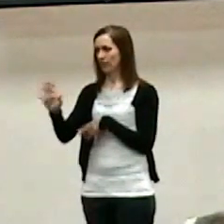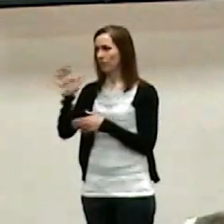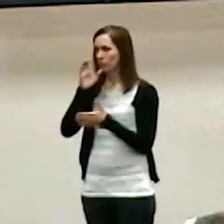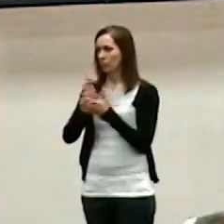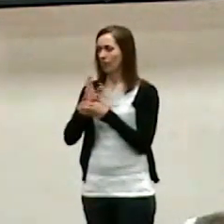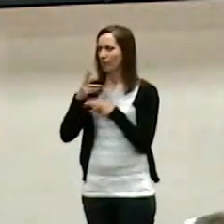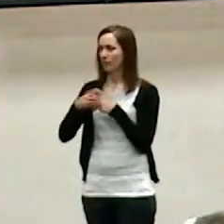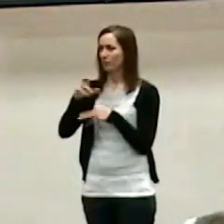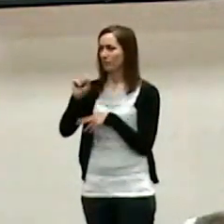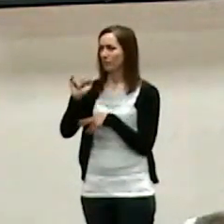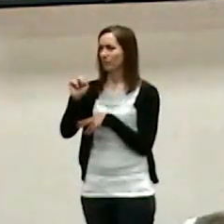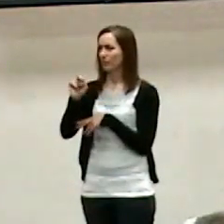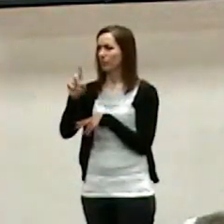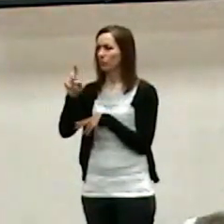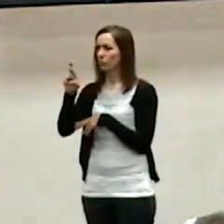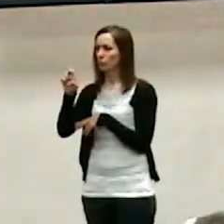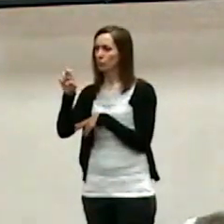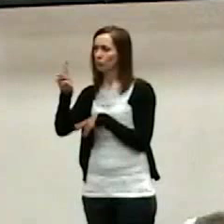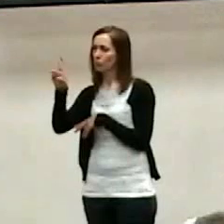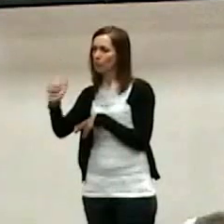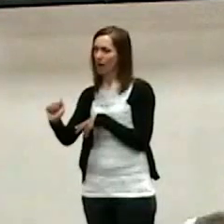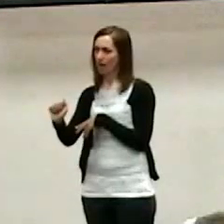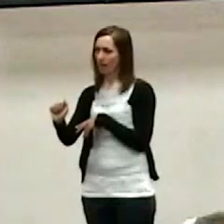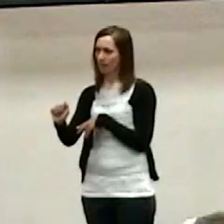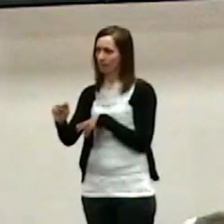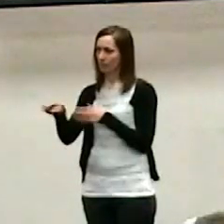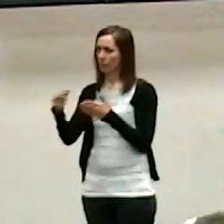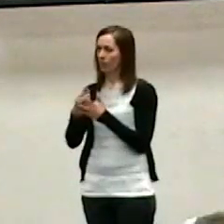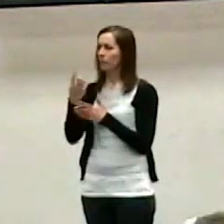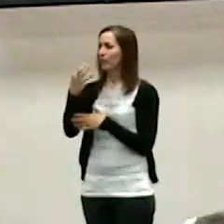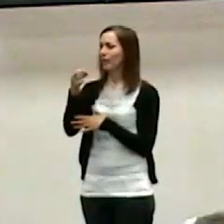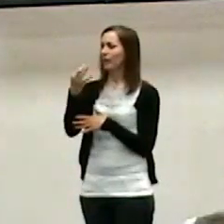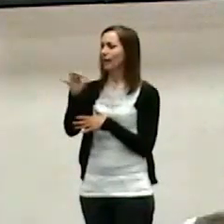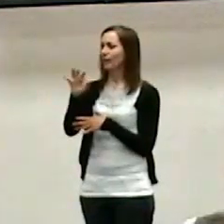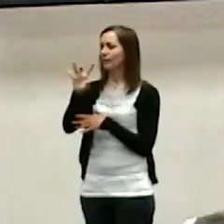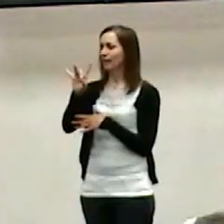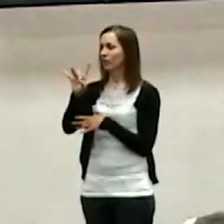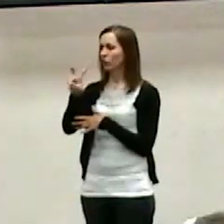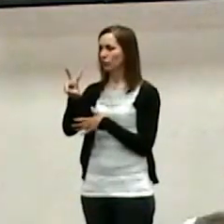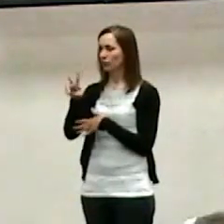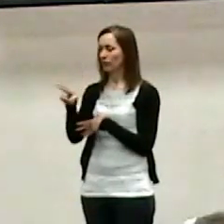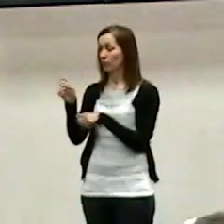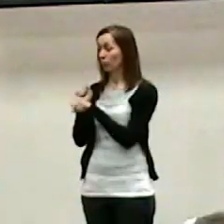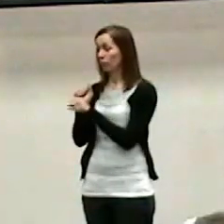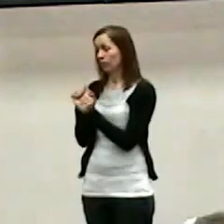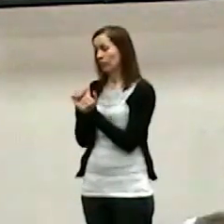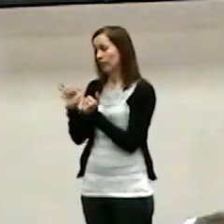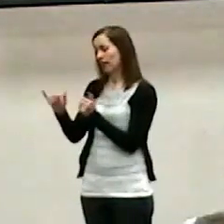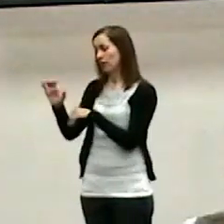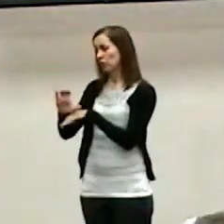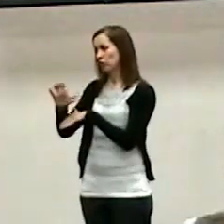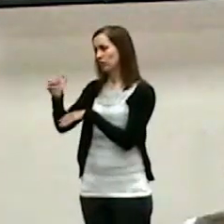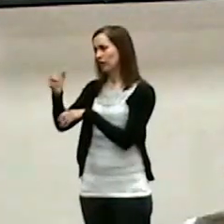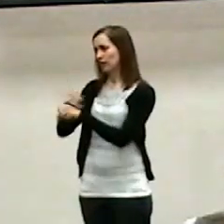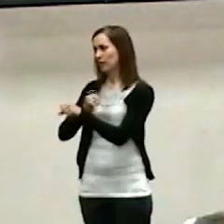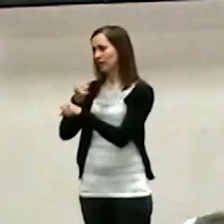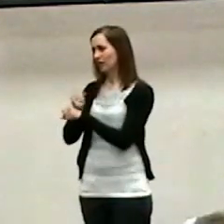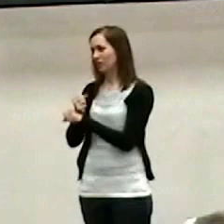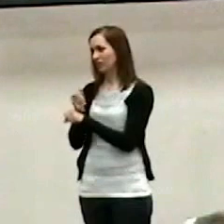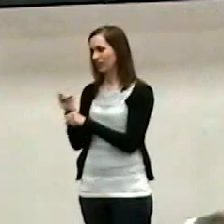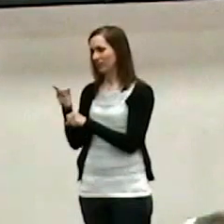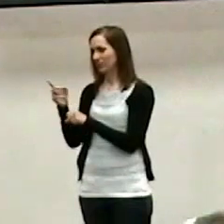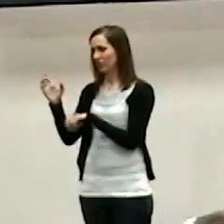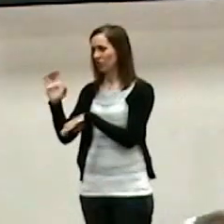graduated in 1982 and he's been at that congregation for 10 years. This is a great partner church